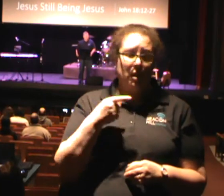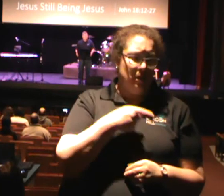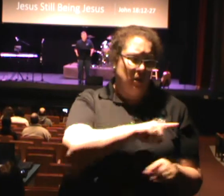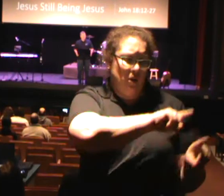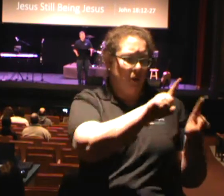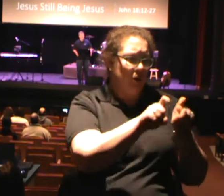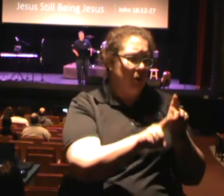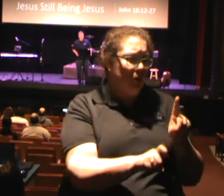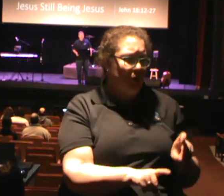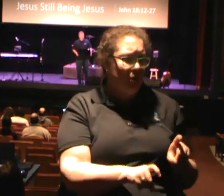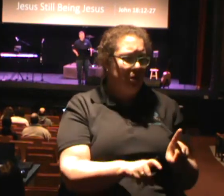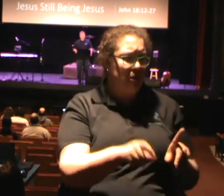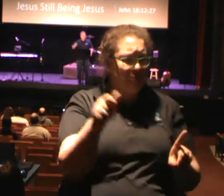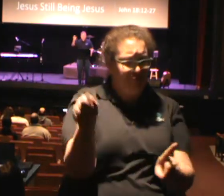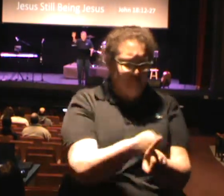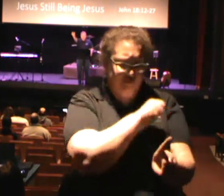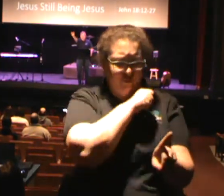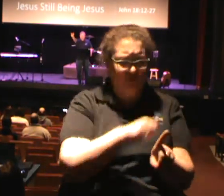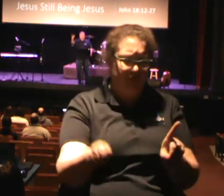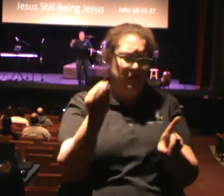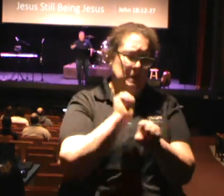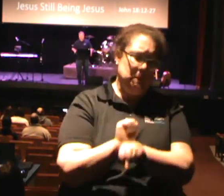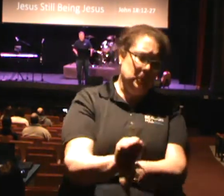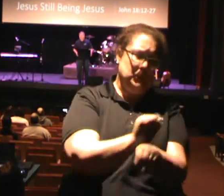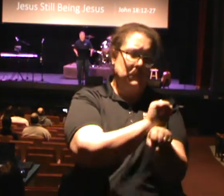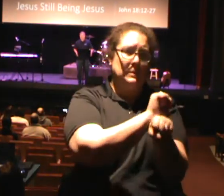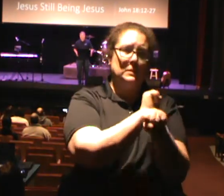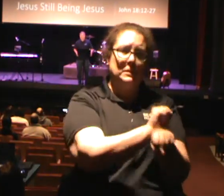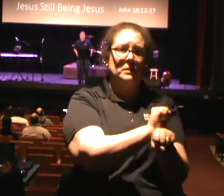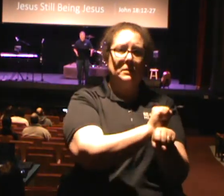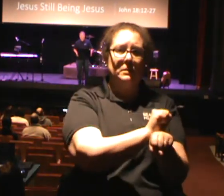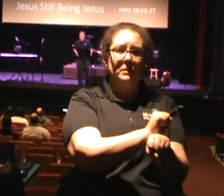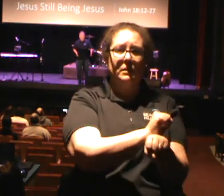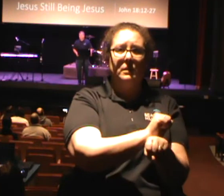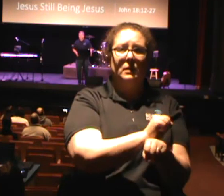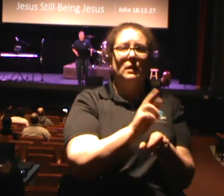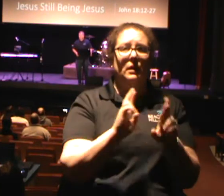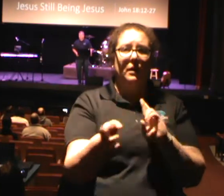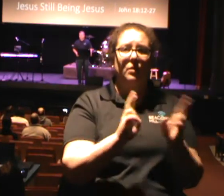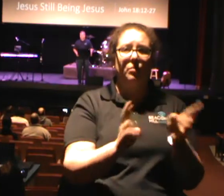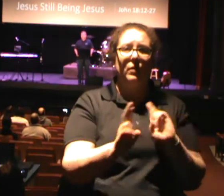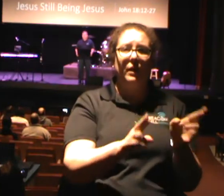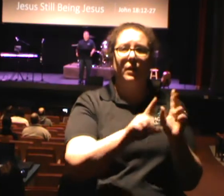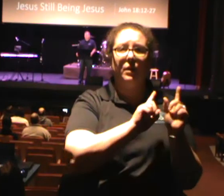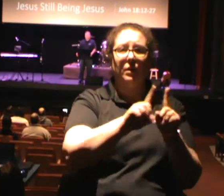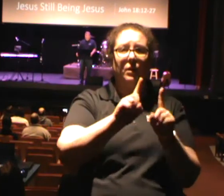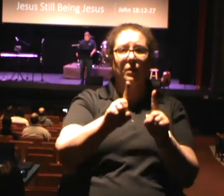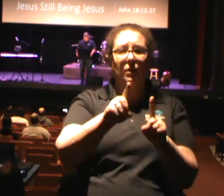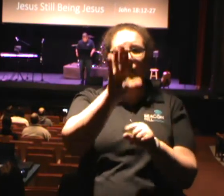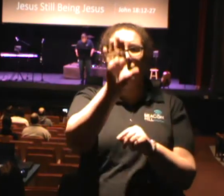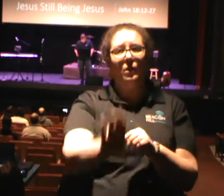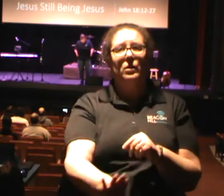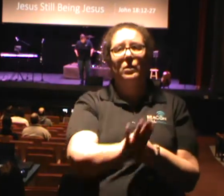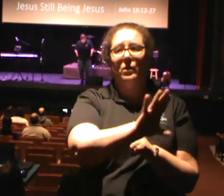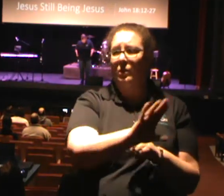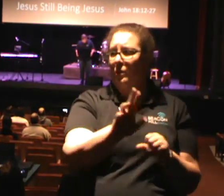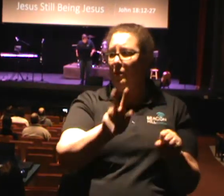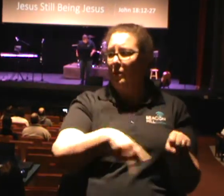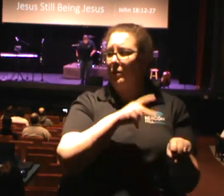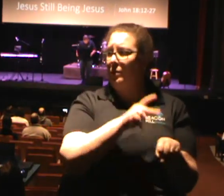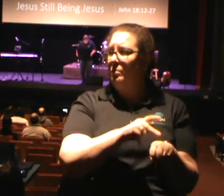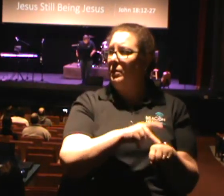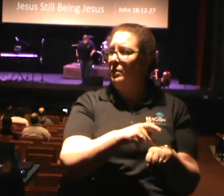binding him up, and he is making a beeline towards the cross, Peter is getting closer and closer